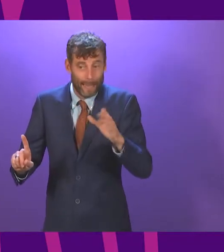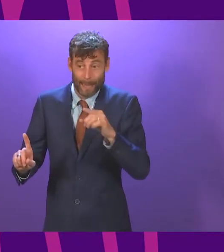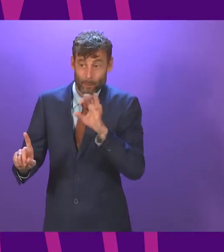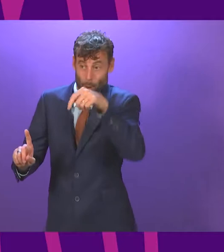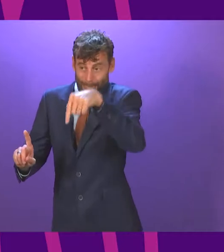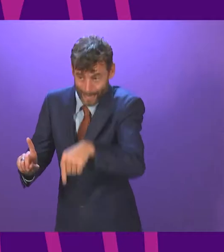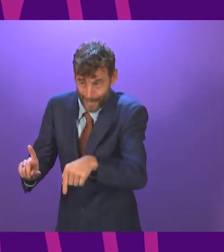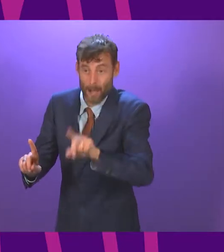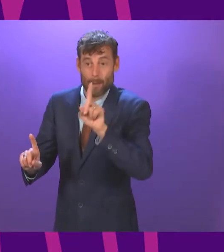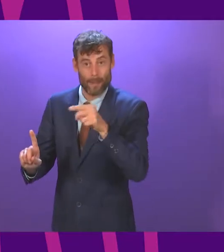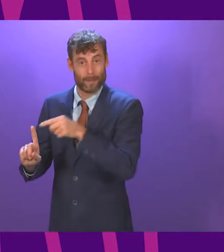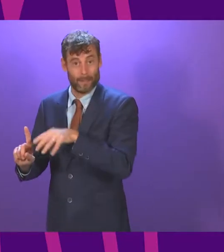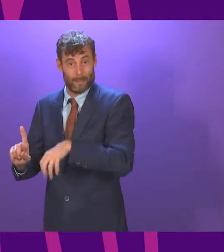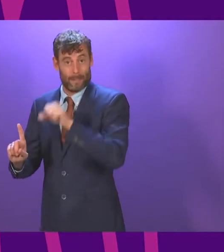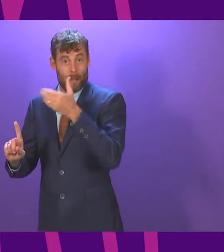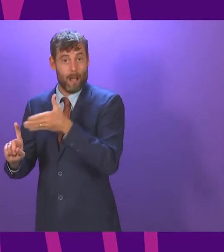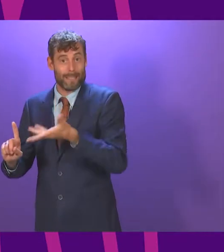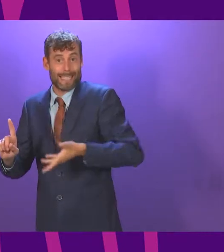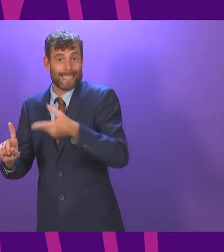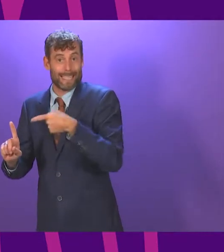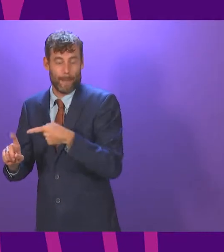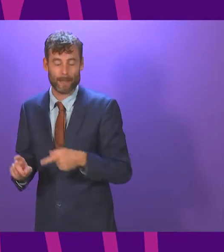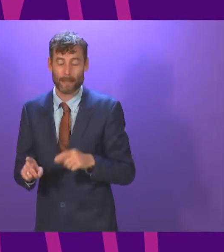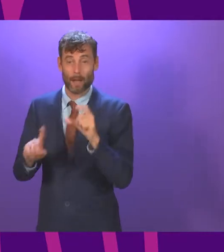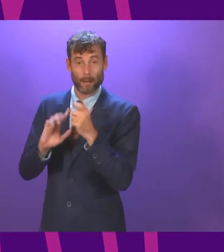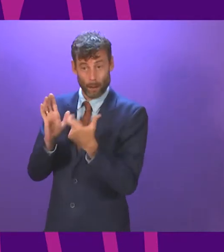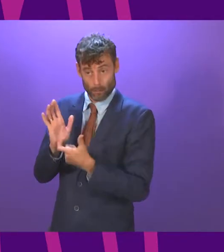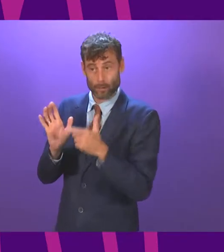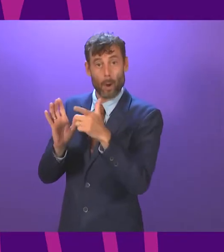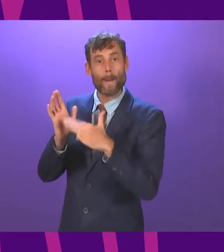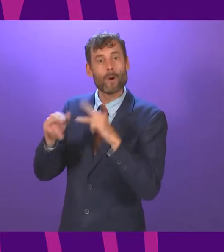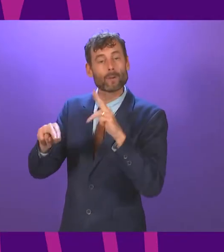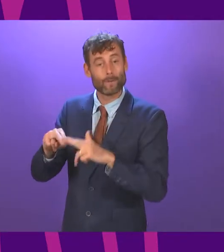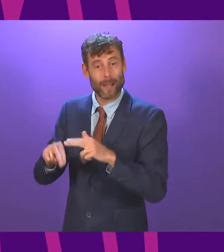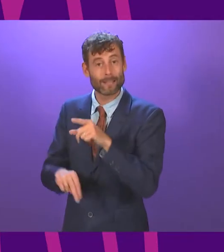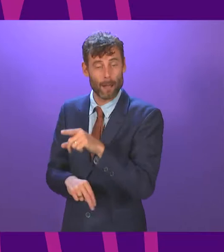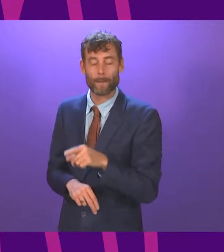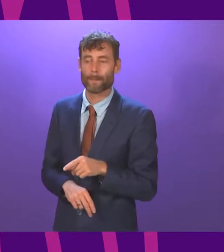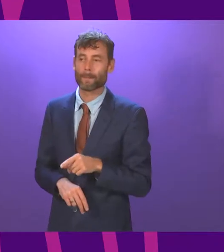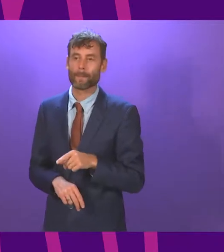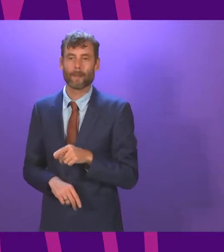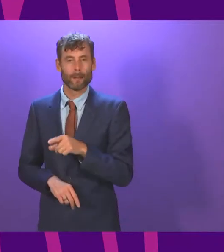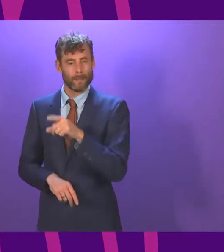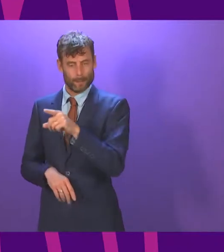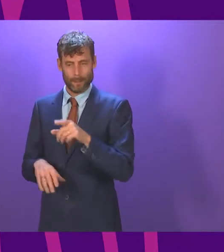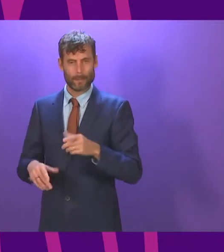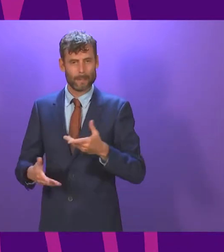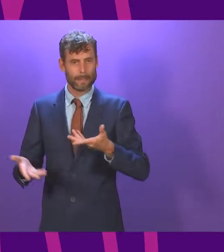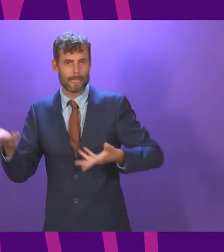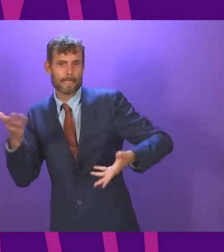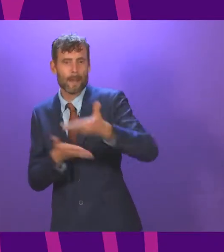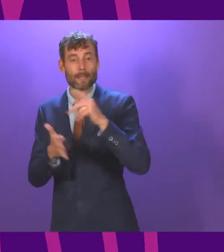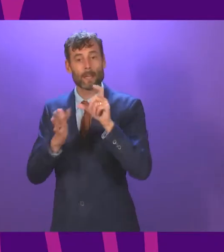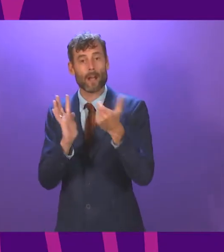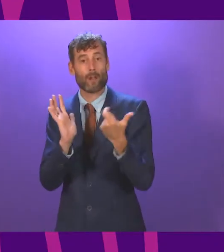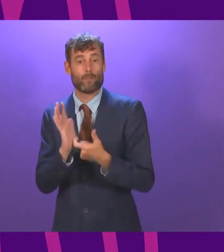in his absence. Douglas Ross and Murdo Fraser were at opposite points in this debate because Douglas Ross led the